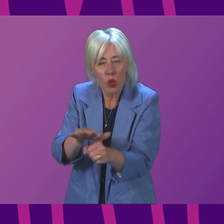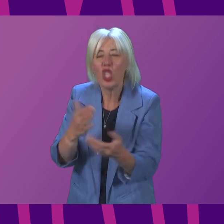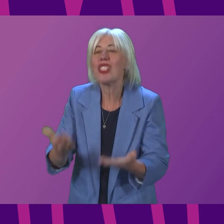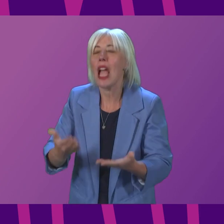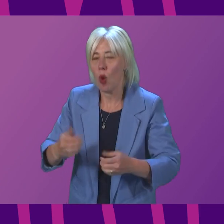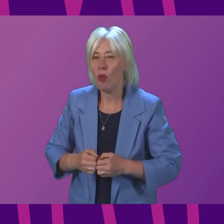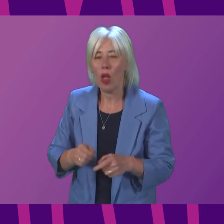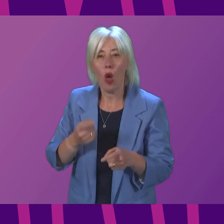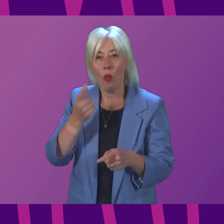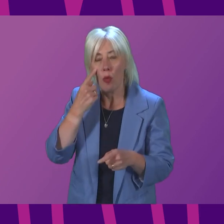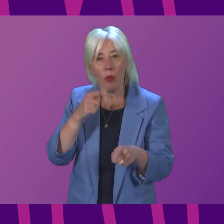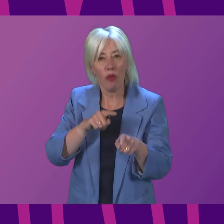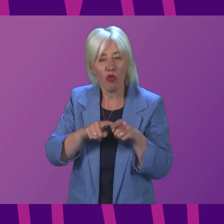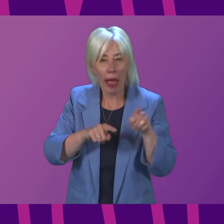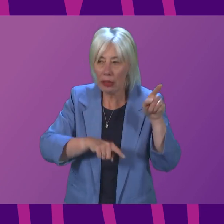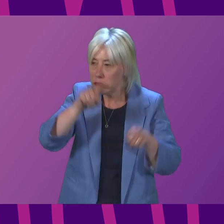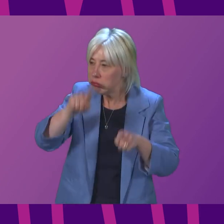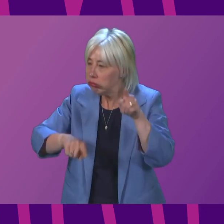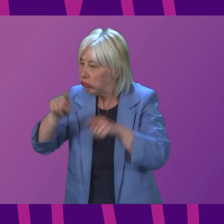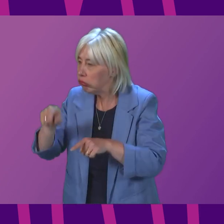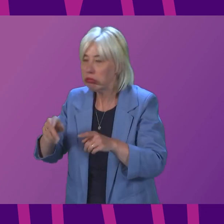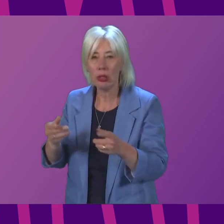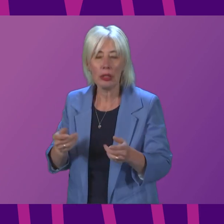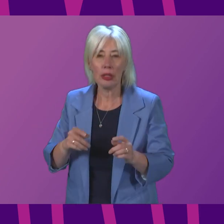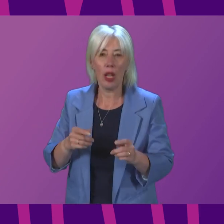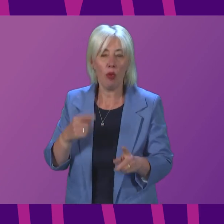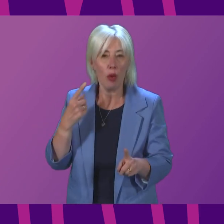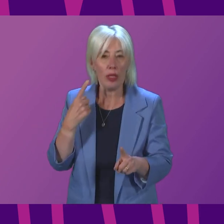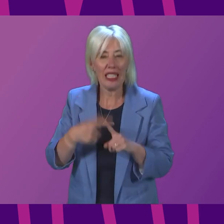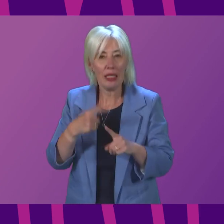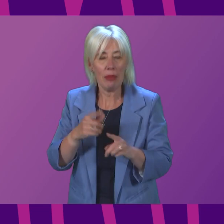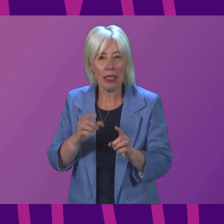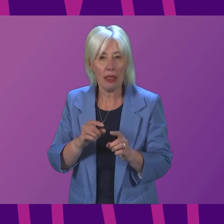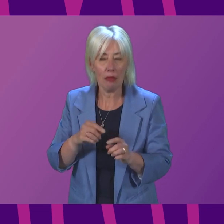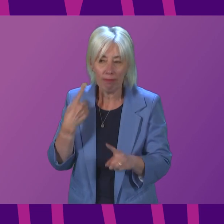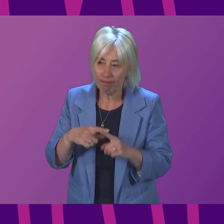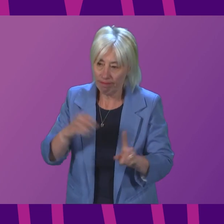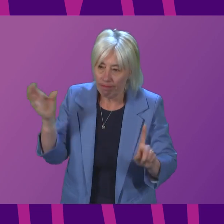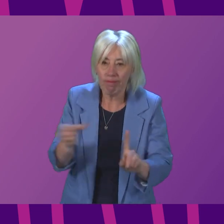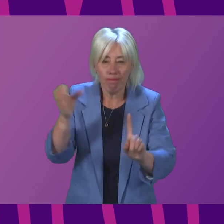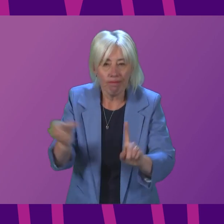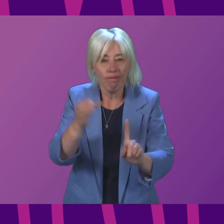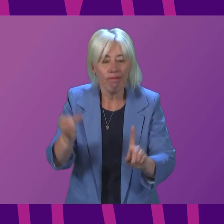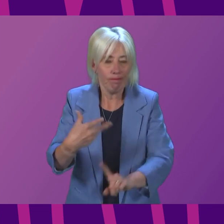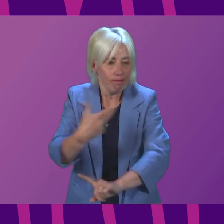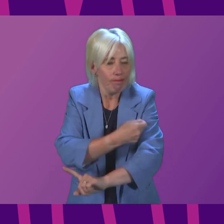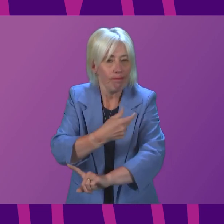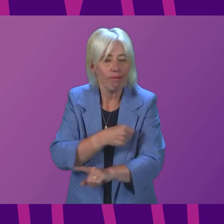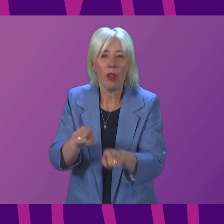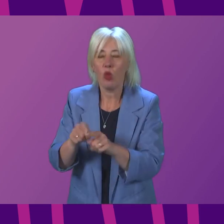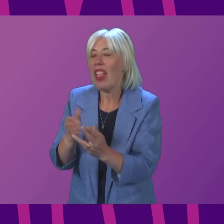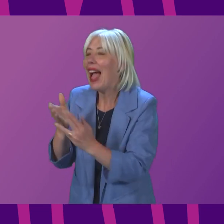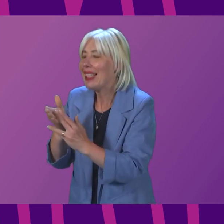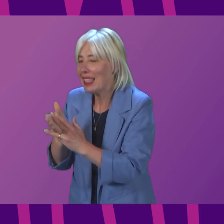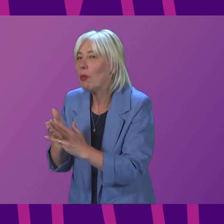We have tried all along to balance the need for speed and large-scale approaches to vaccination with accessibility,